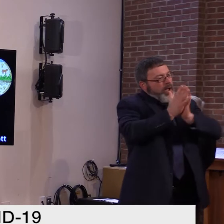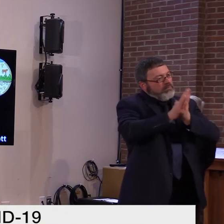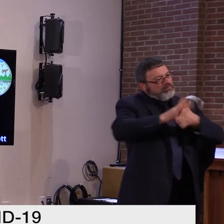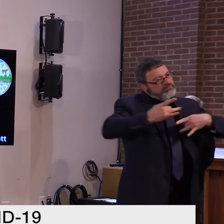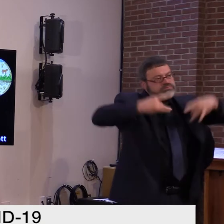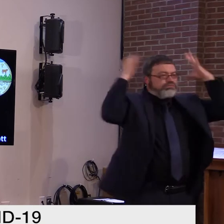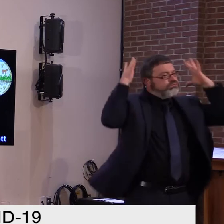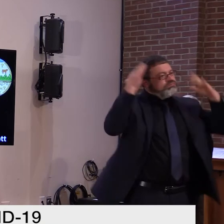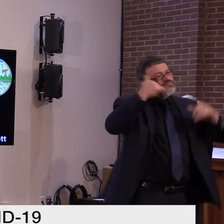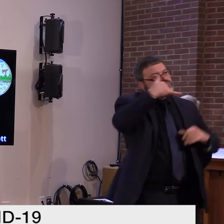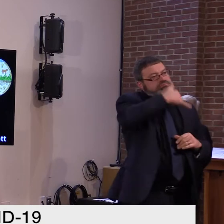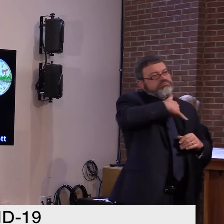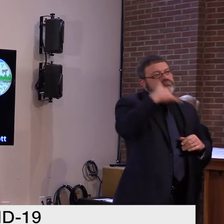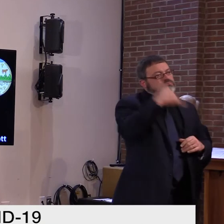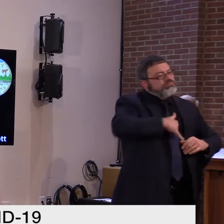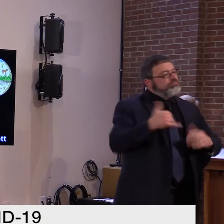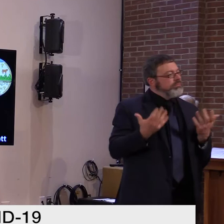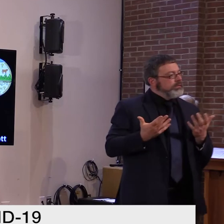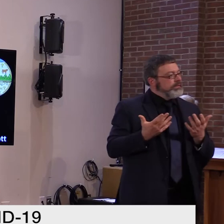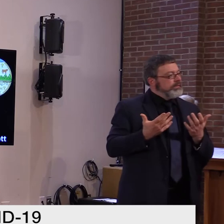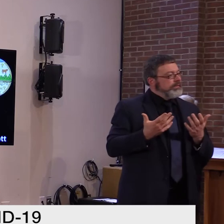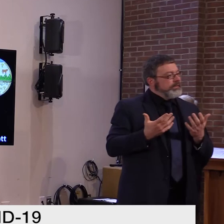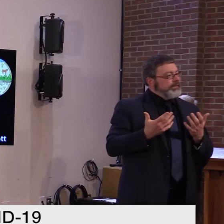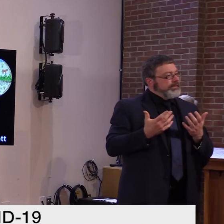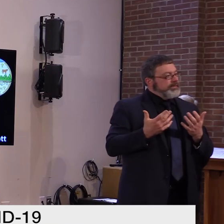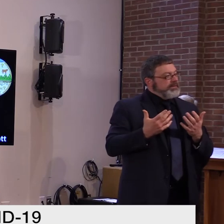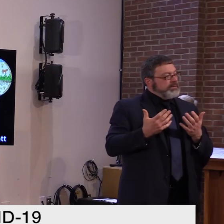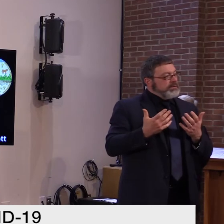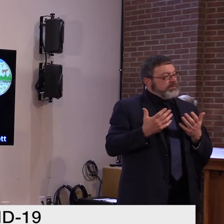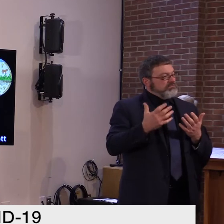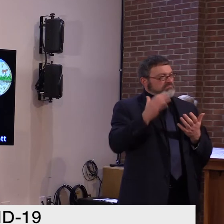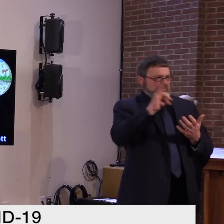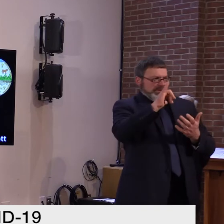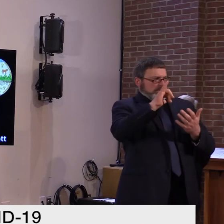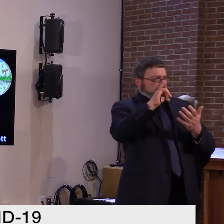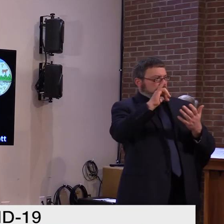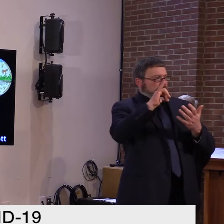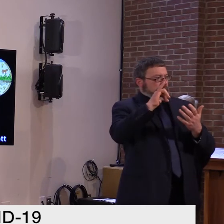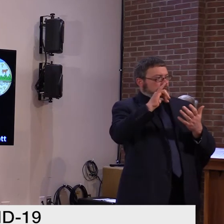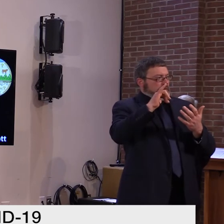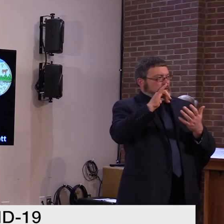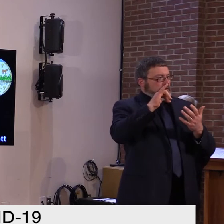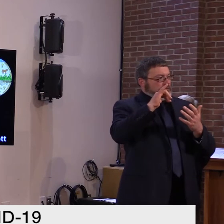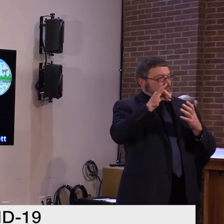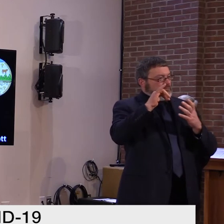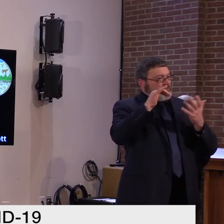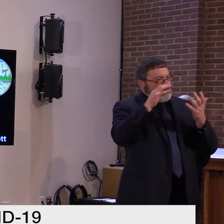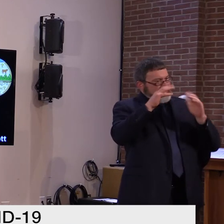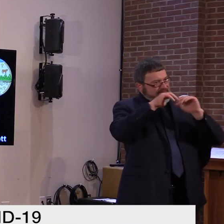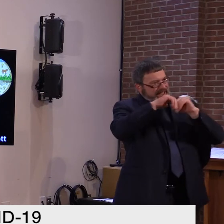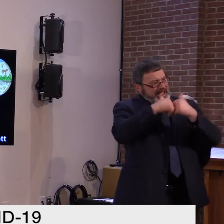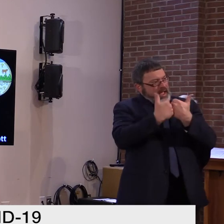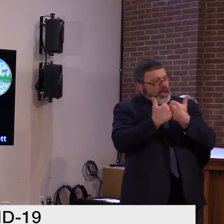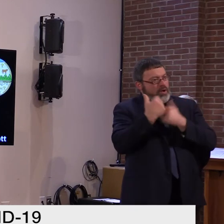So my story is all about one social gathering with a very modest number of people.